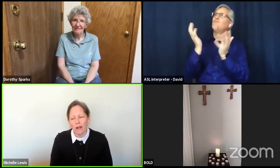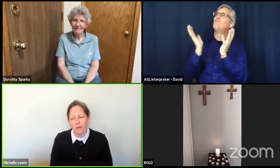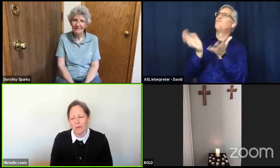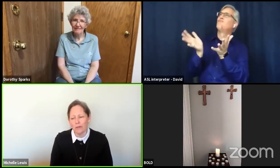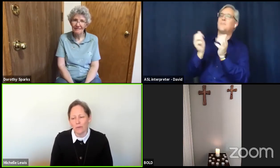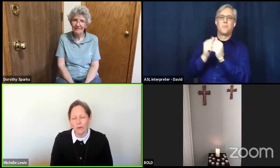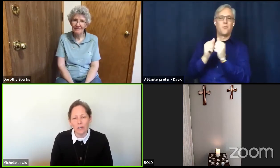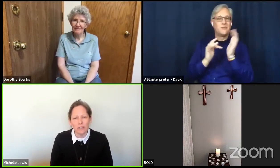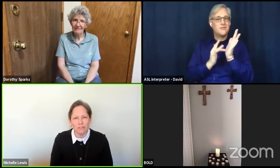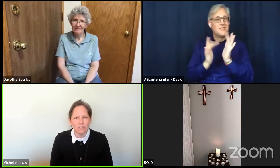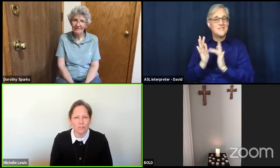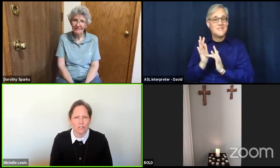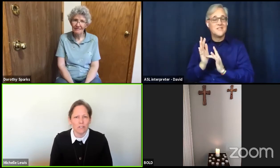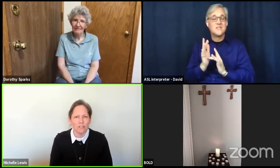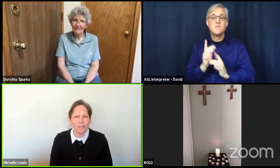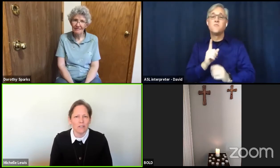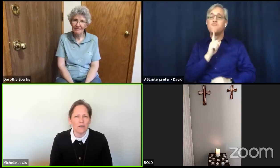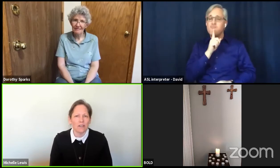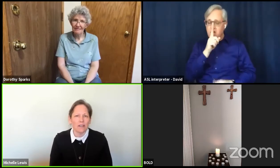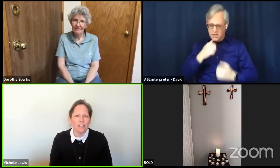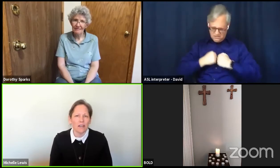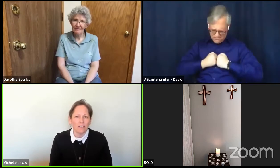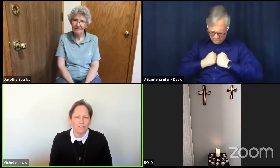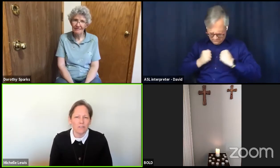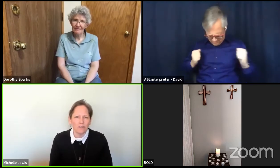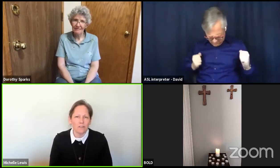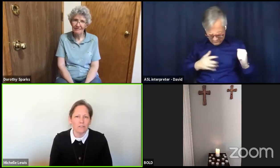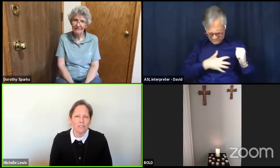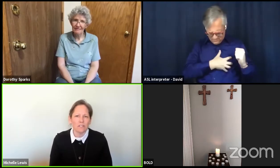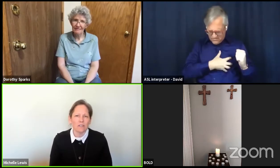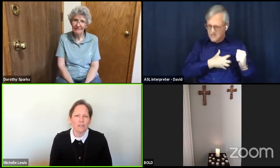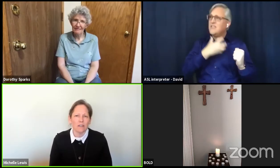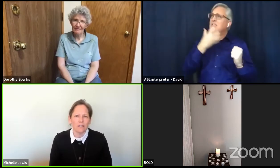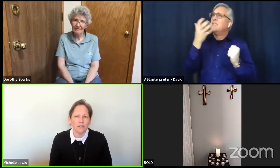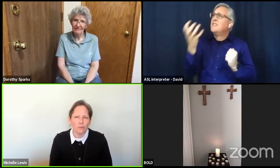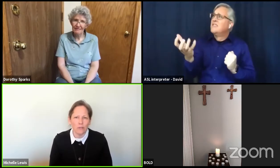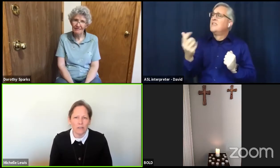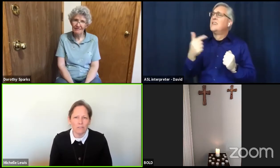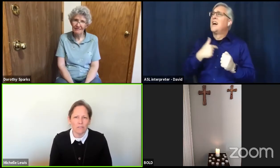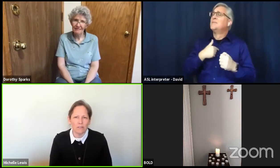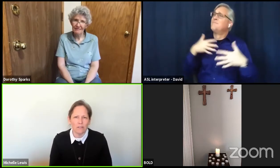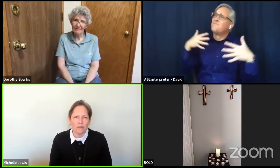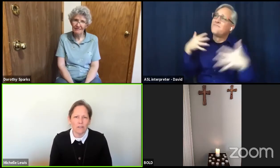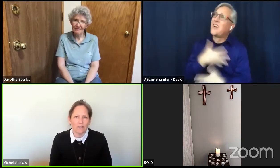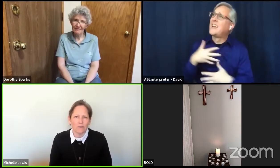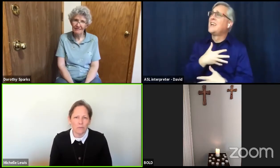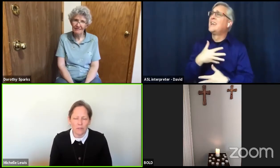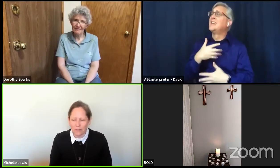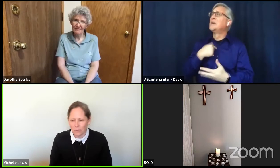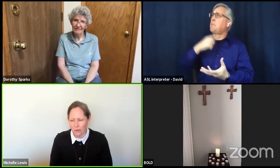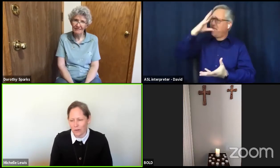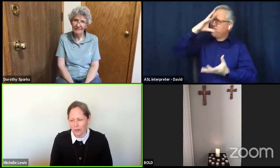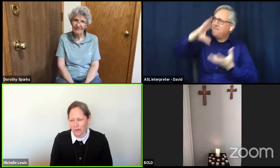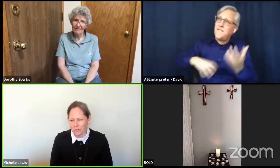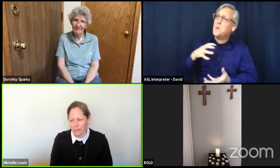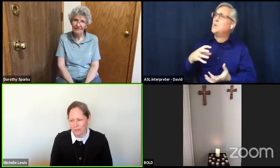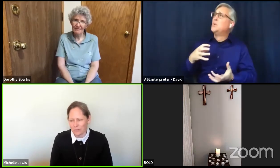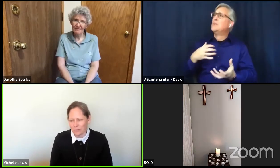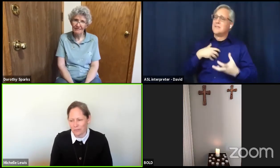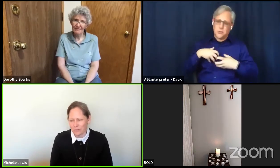your confusion and fears and grief with the lord i